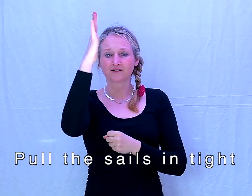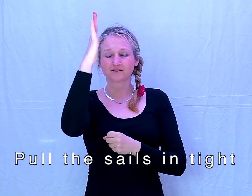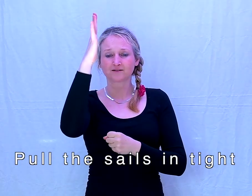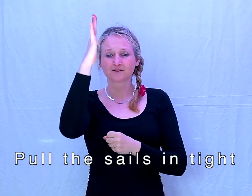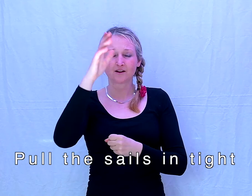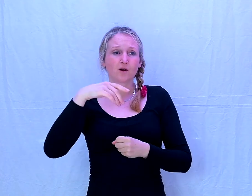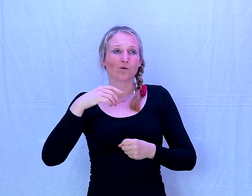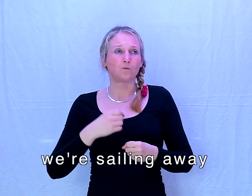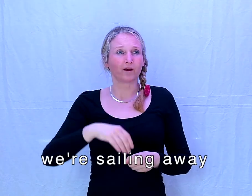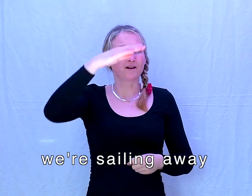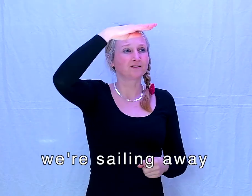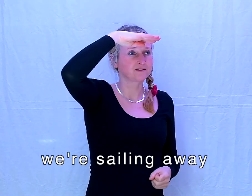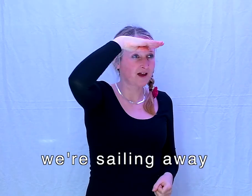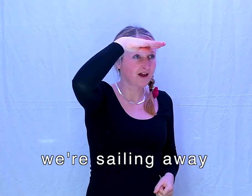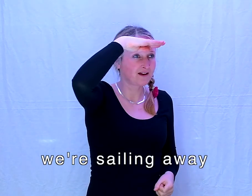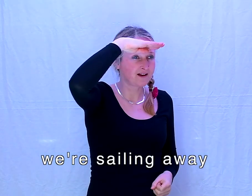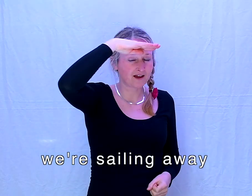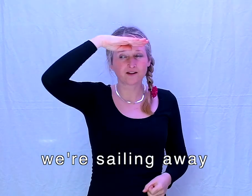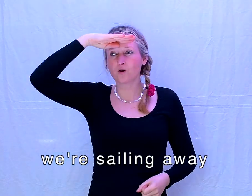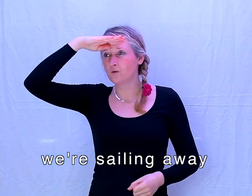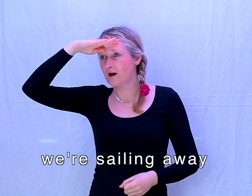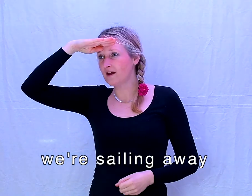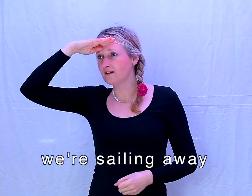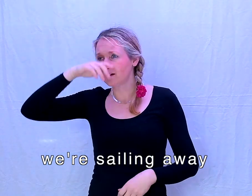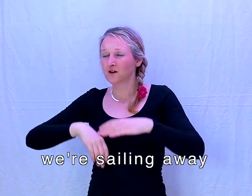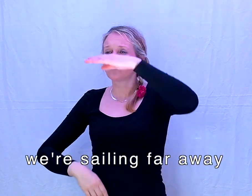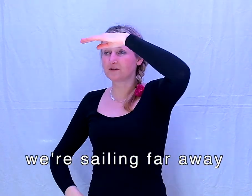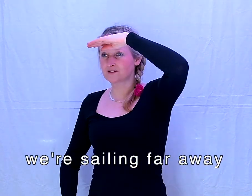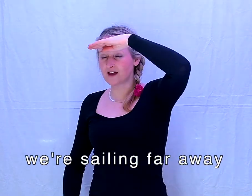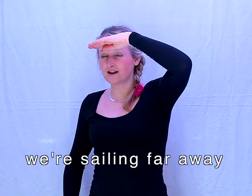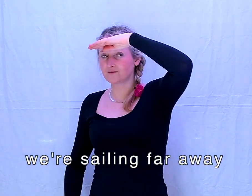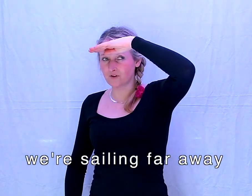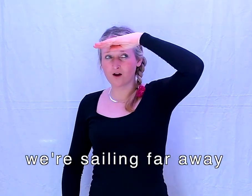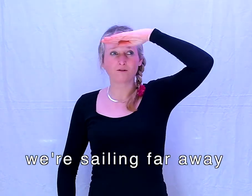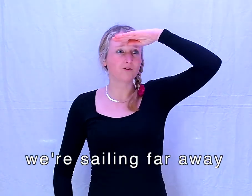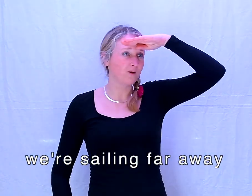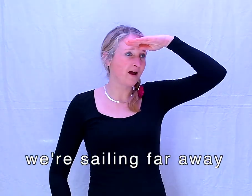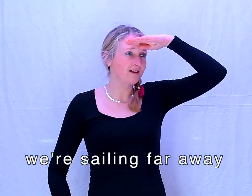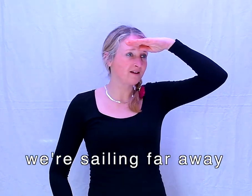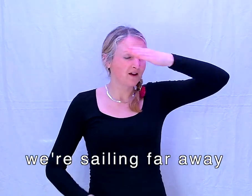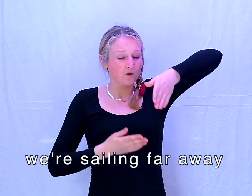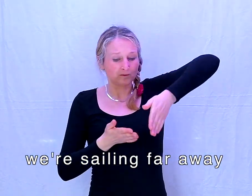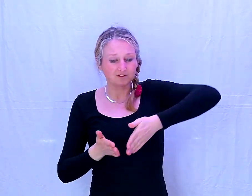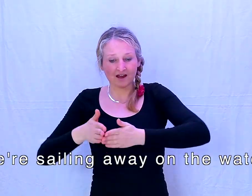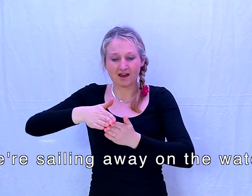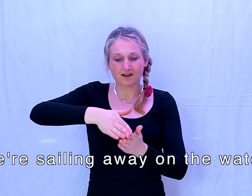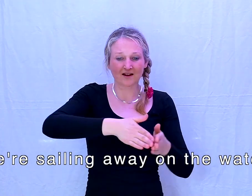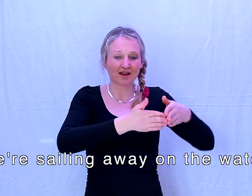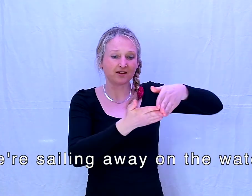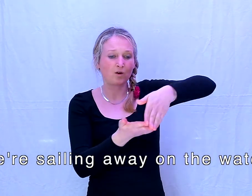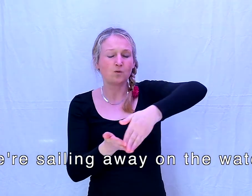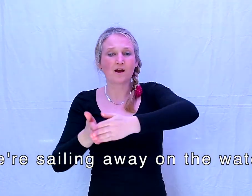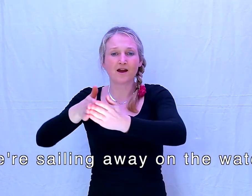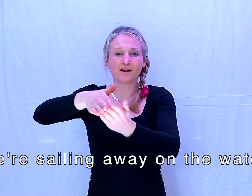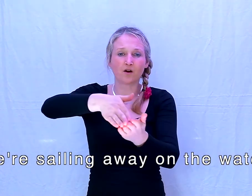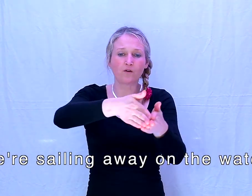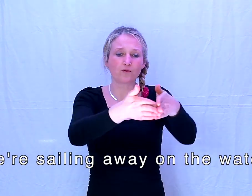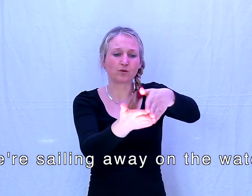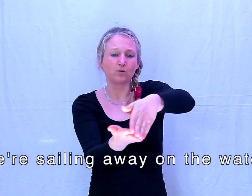We're sailing away, we're sailing far away, we're sailing away on the